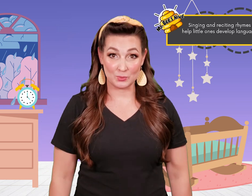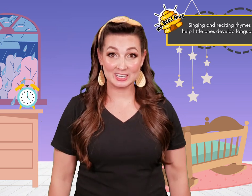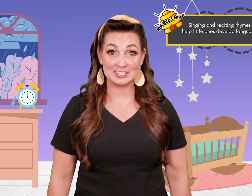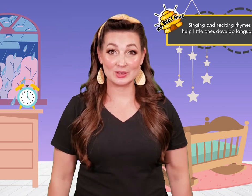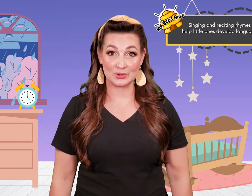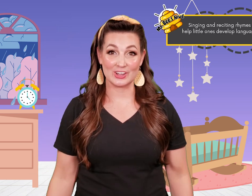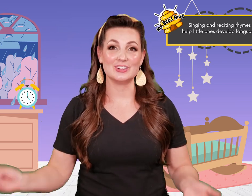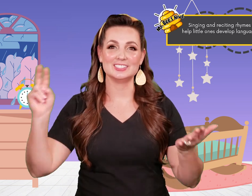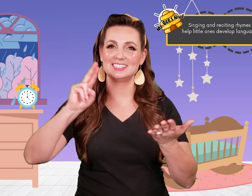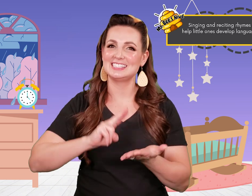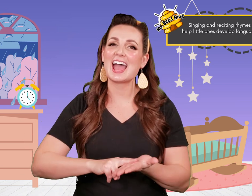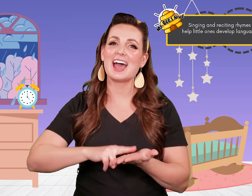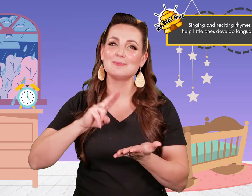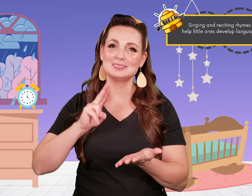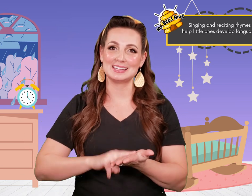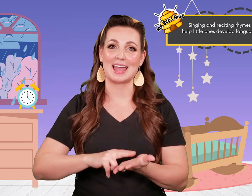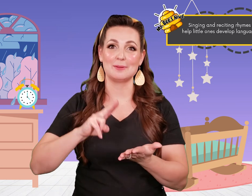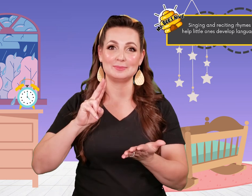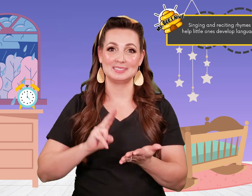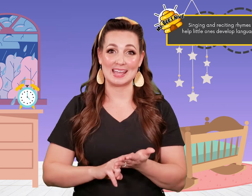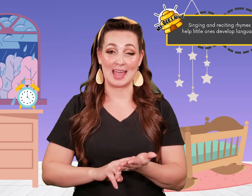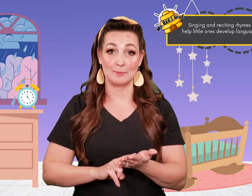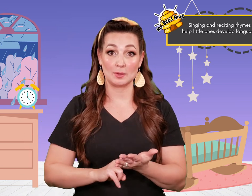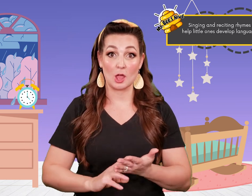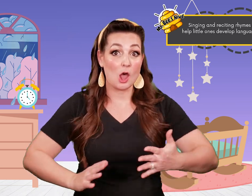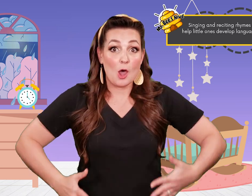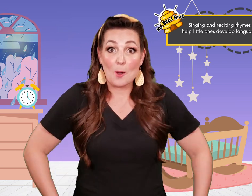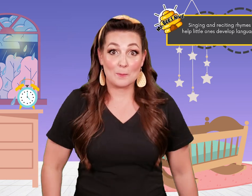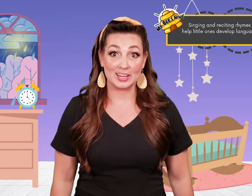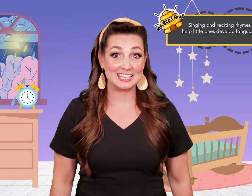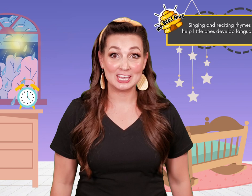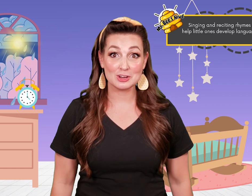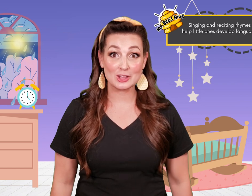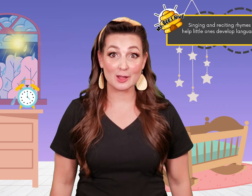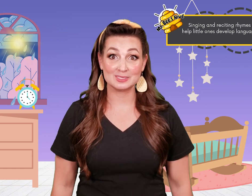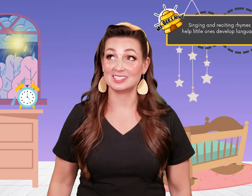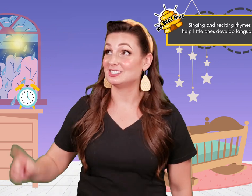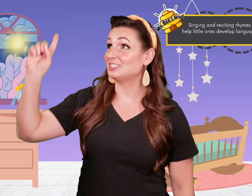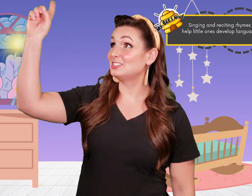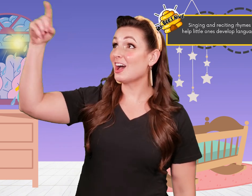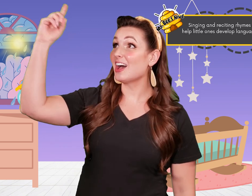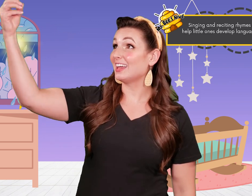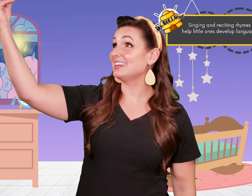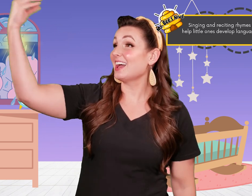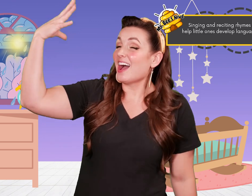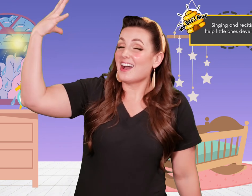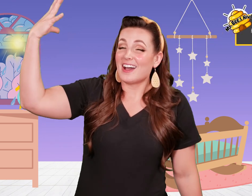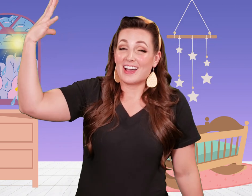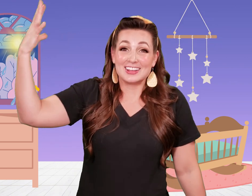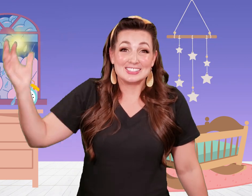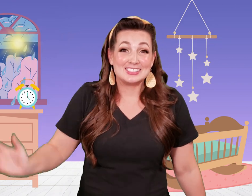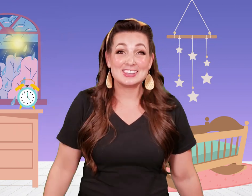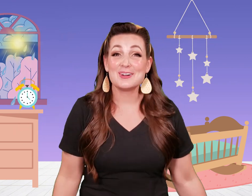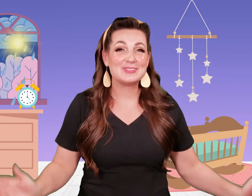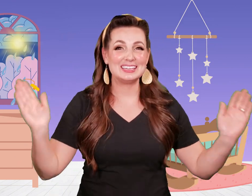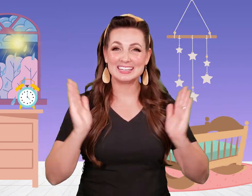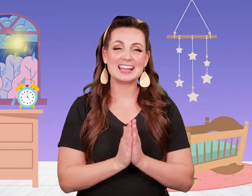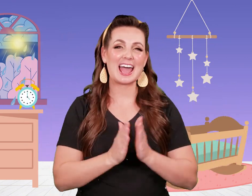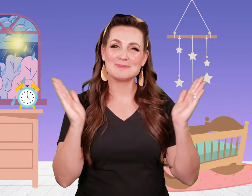window goes tap tap tap but here comes the Sun so we clap